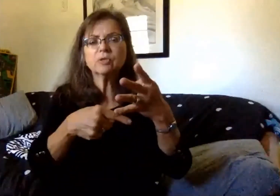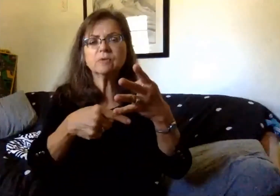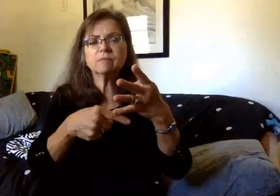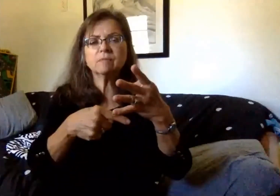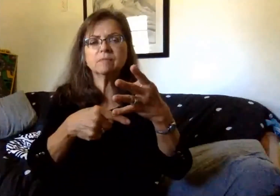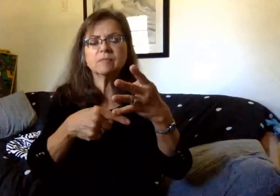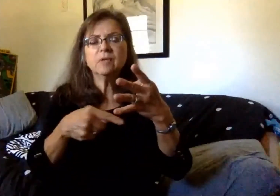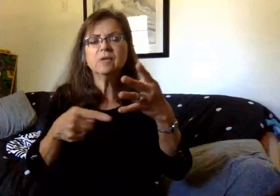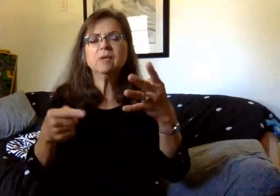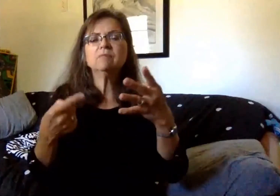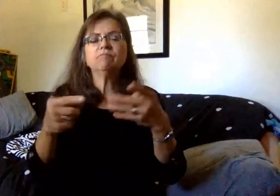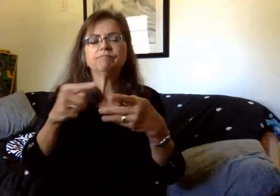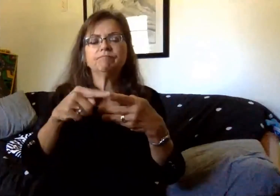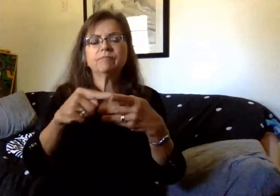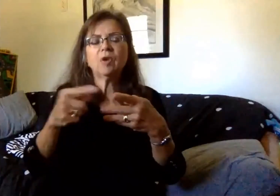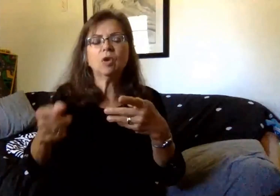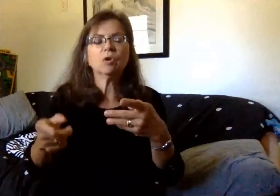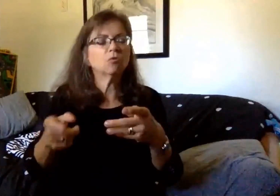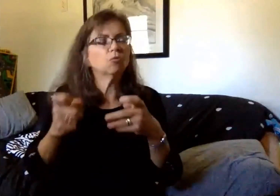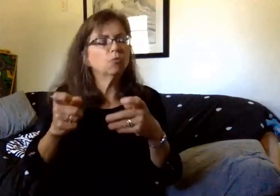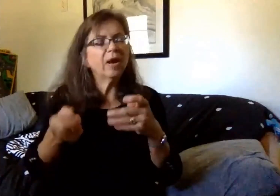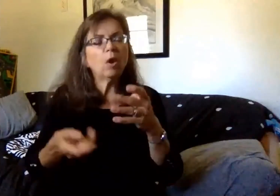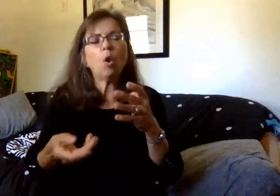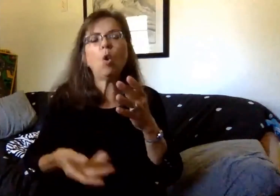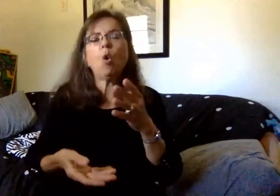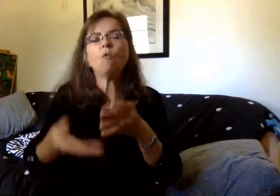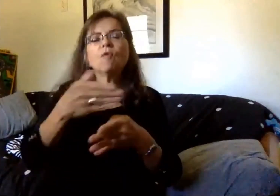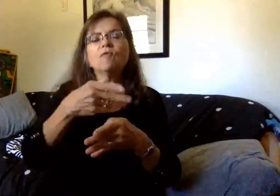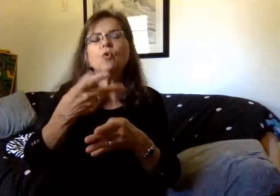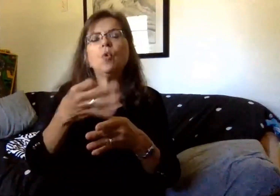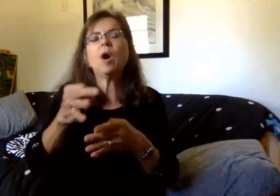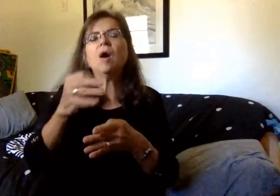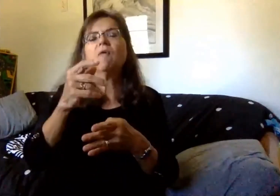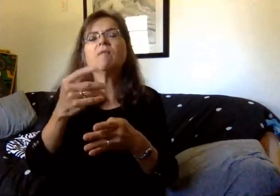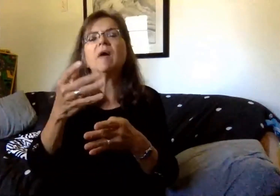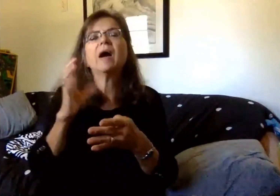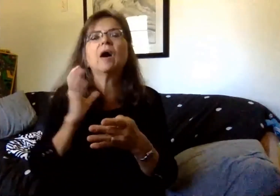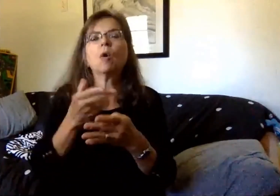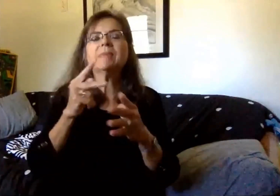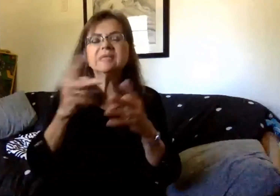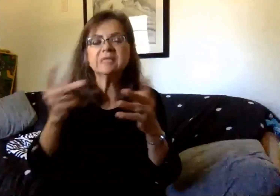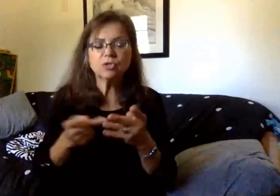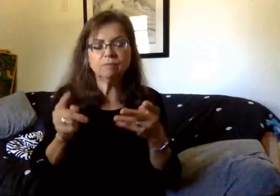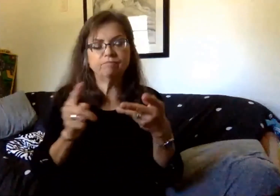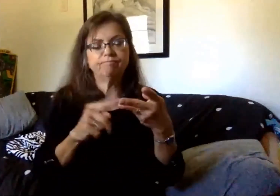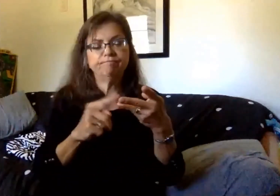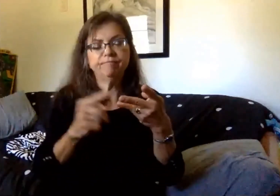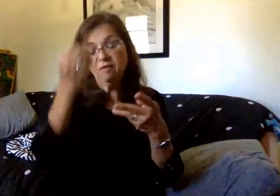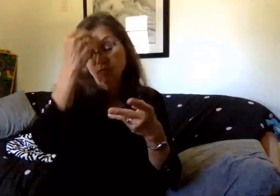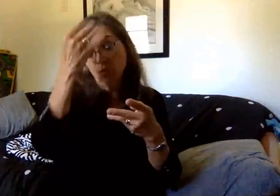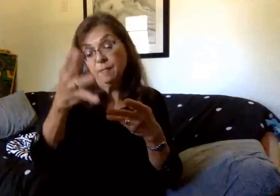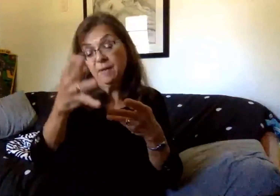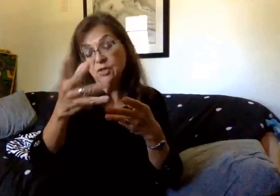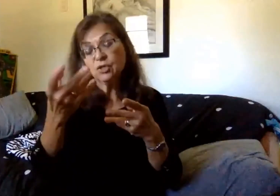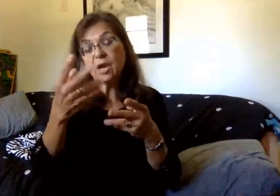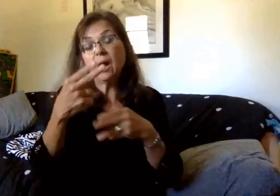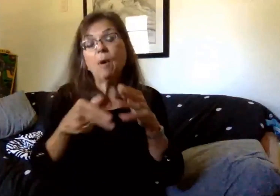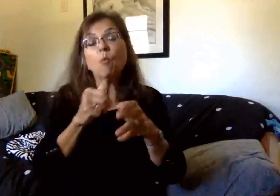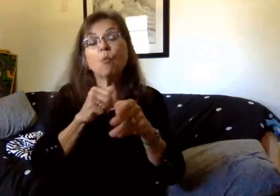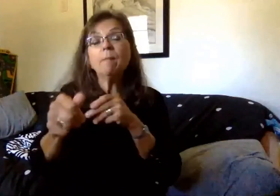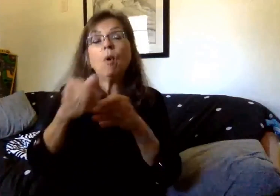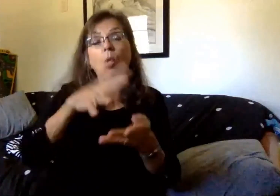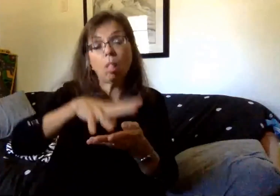provide a quick overview of where we stand from an instructional standpoint. I'll provide some information about our remote learning